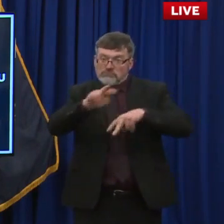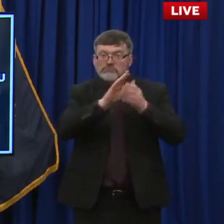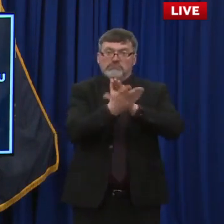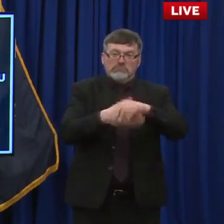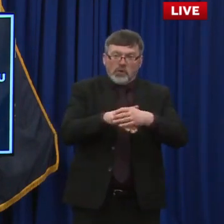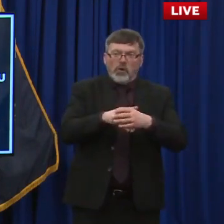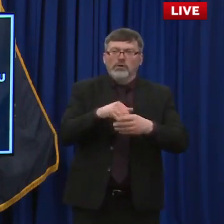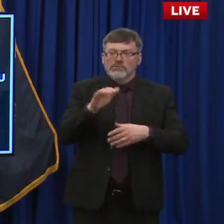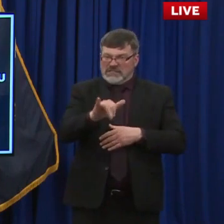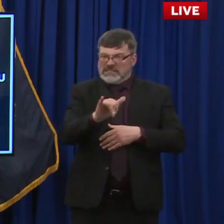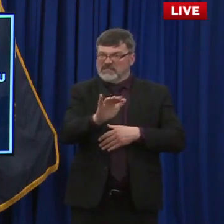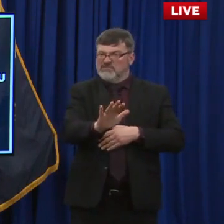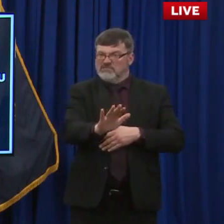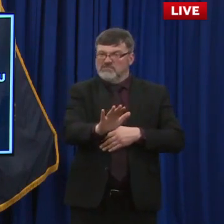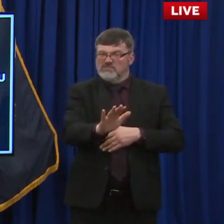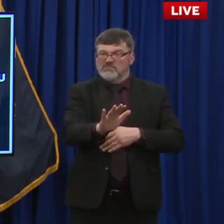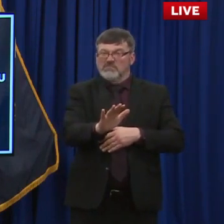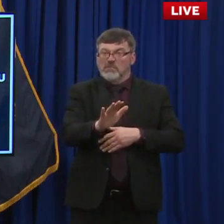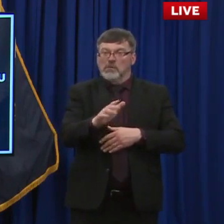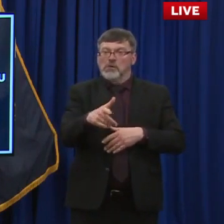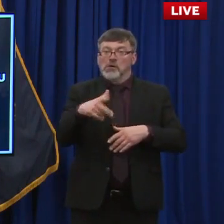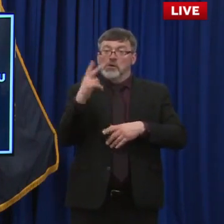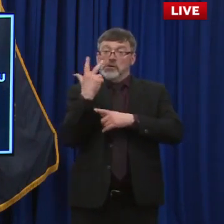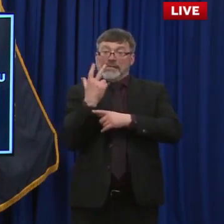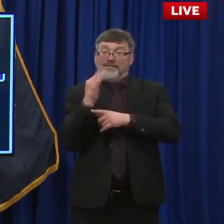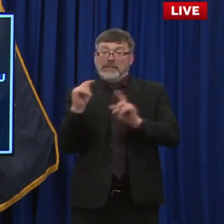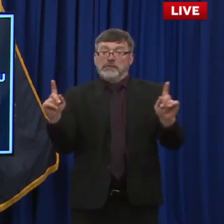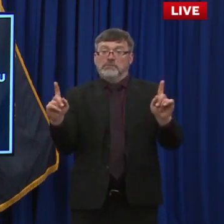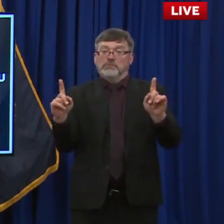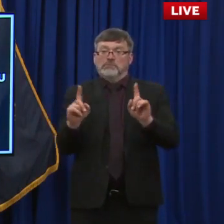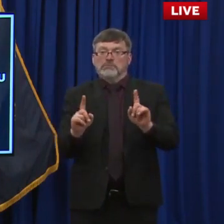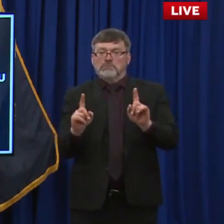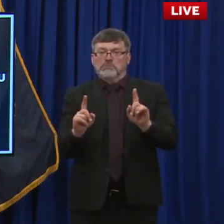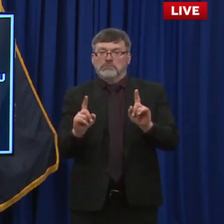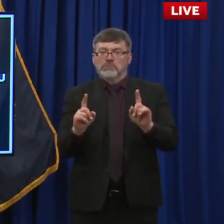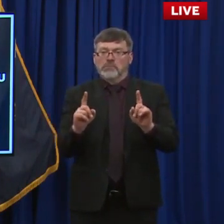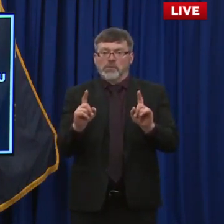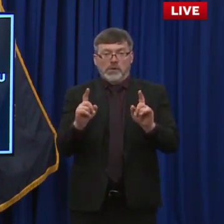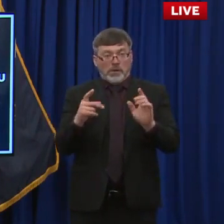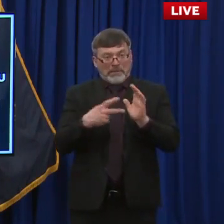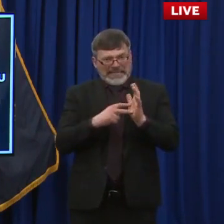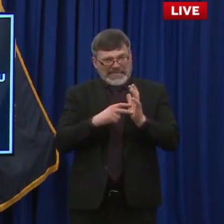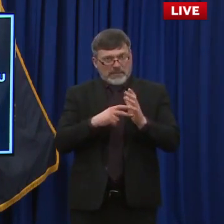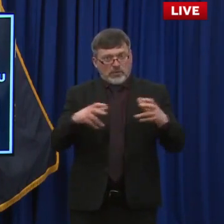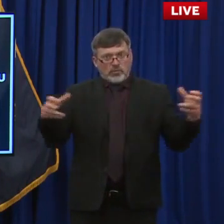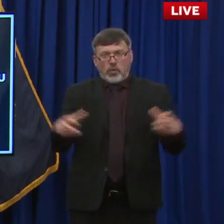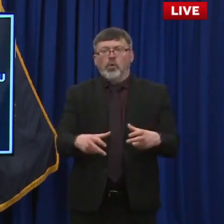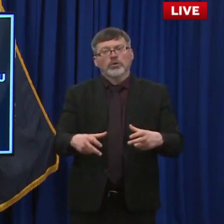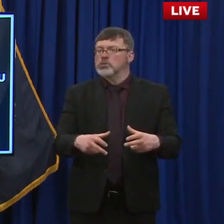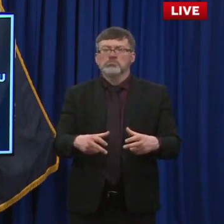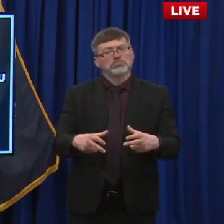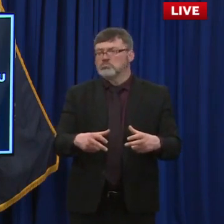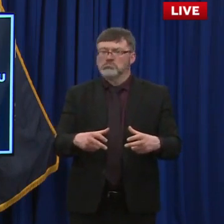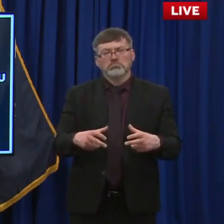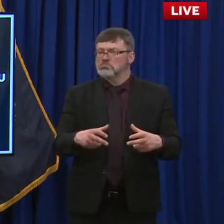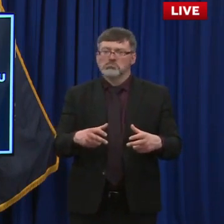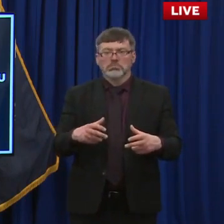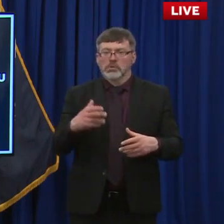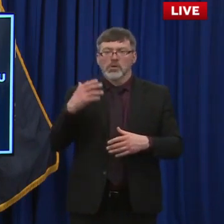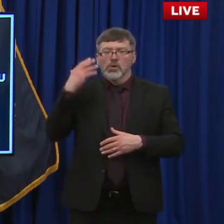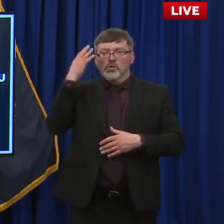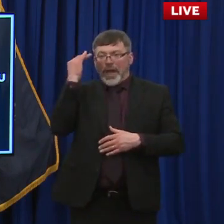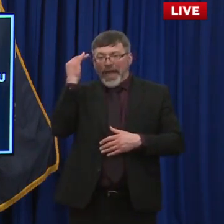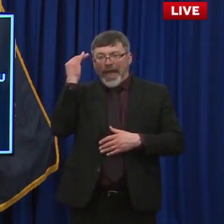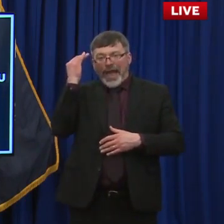three feet or more of each other and are consistently and appropriately wearing masks. And so that's, that's a change to, um,